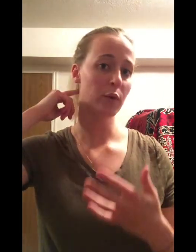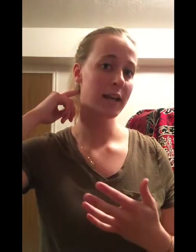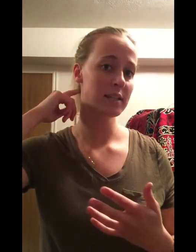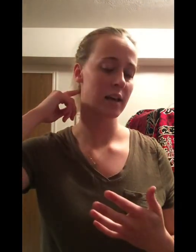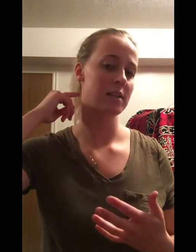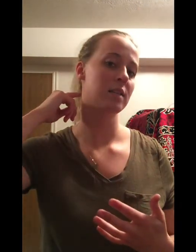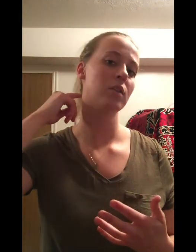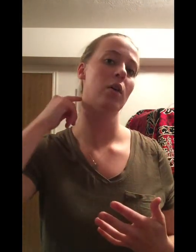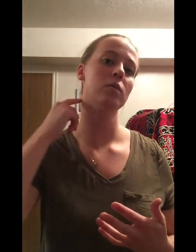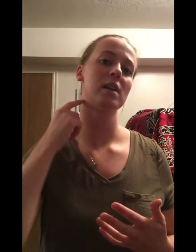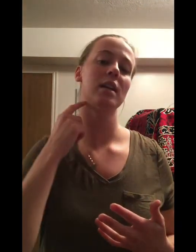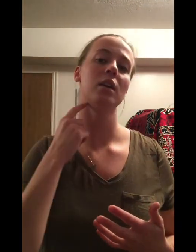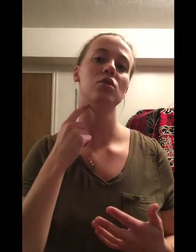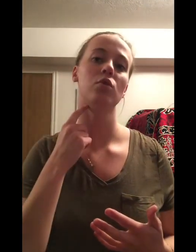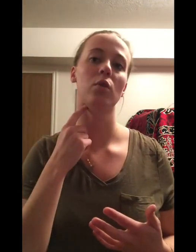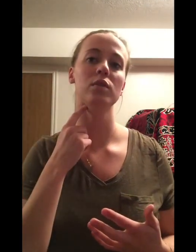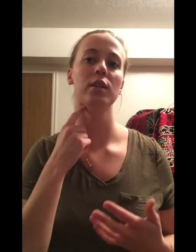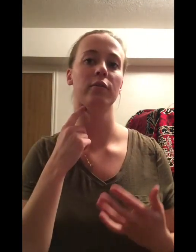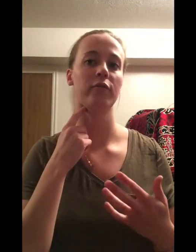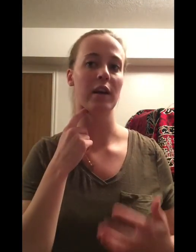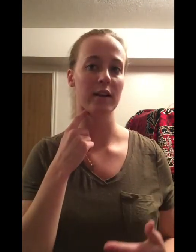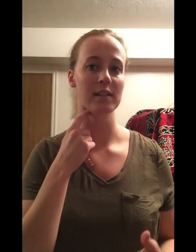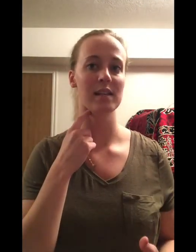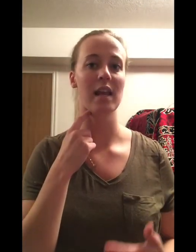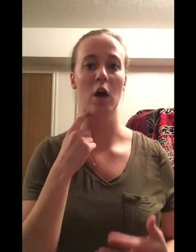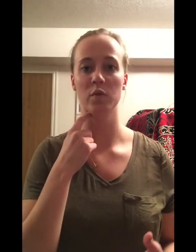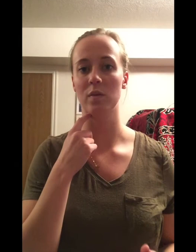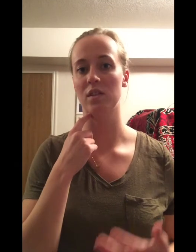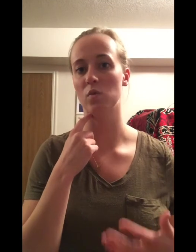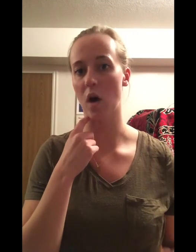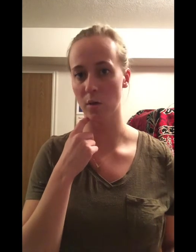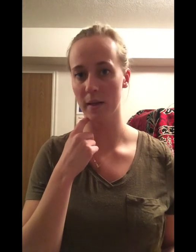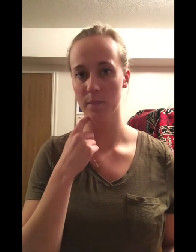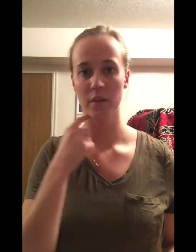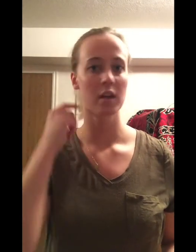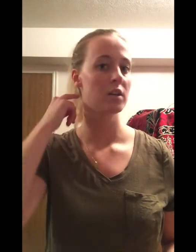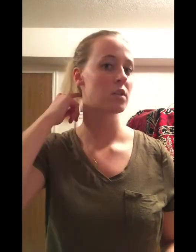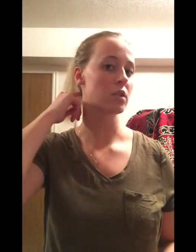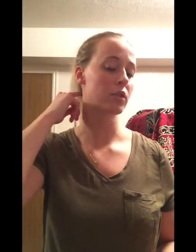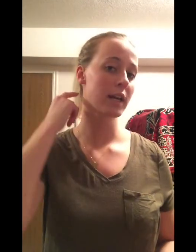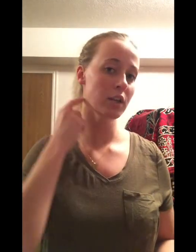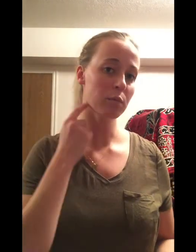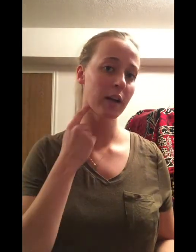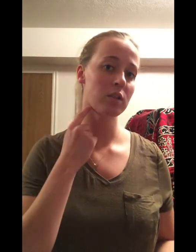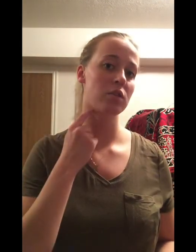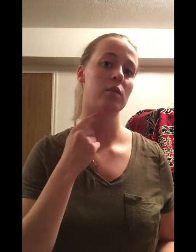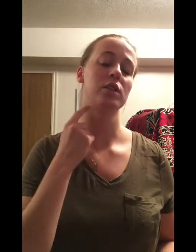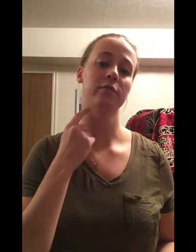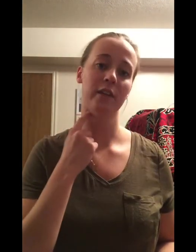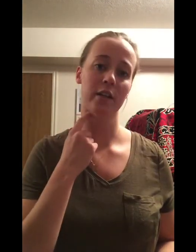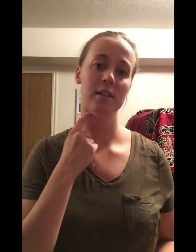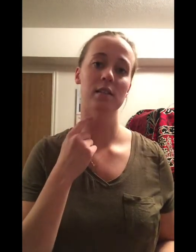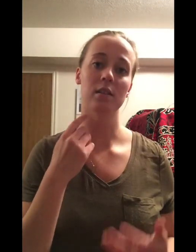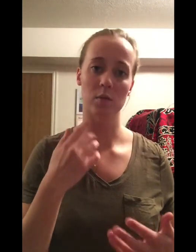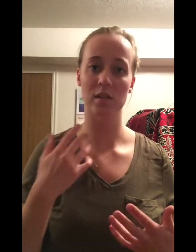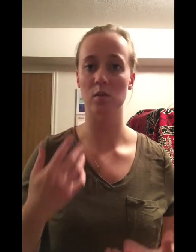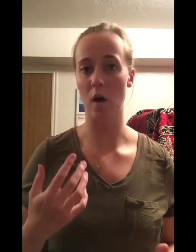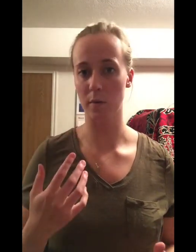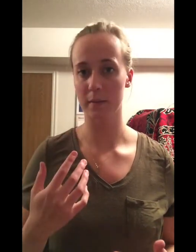brain does is it goes and it controls your pharynx and helps with swallowing. So the cranial branch goes to your pharynx, deals with swallowing.